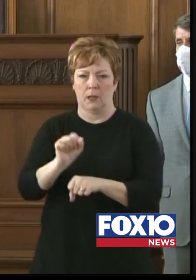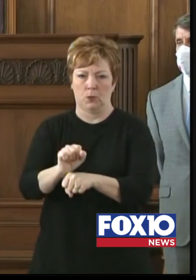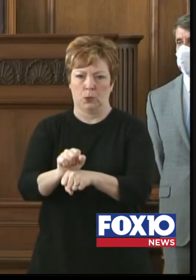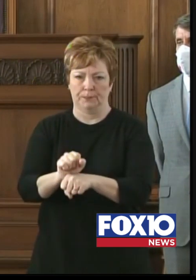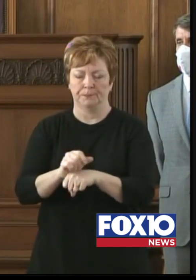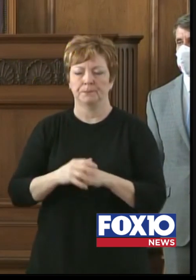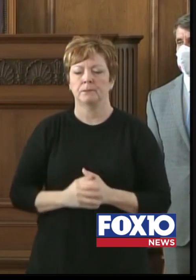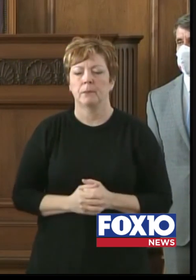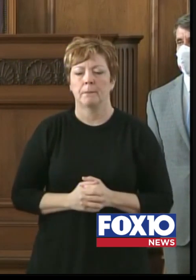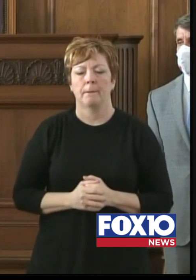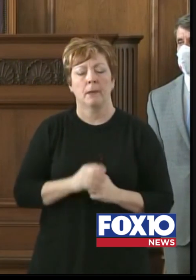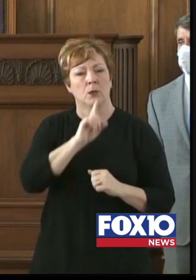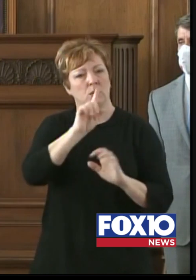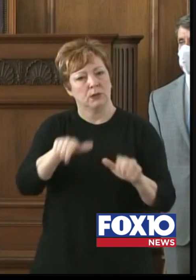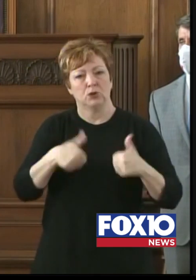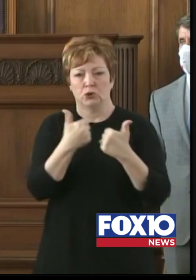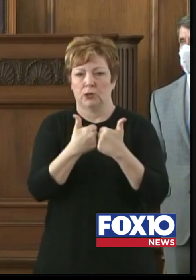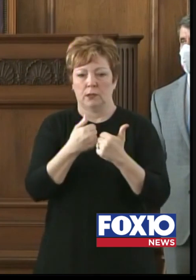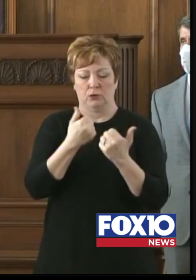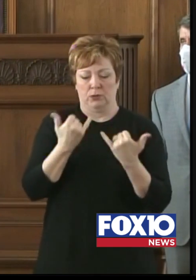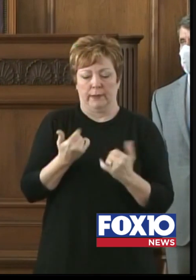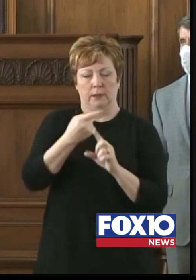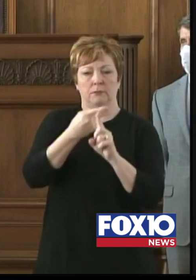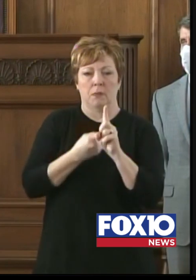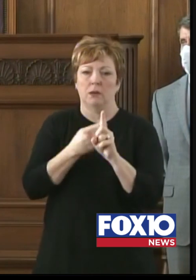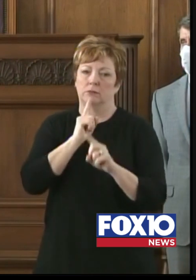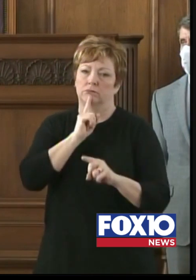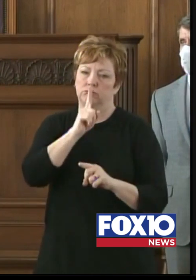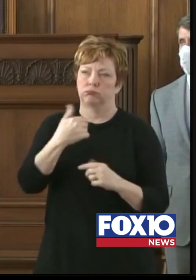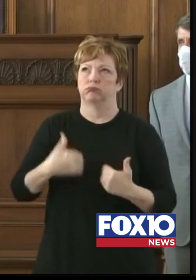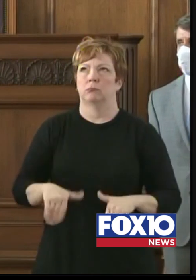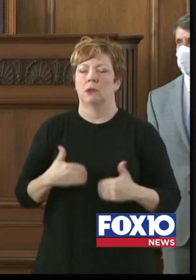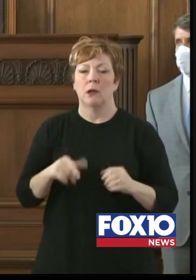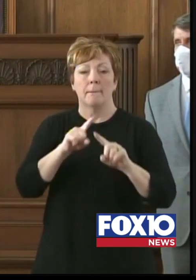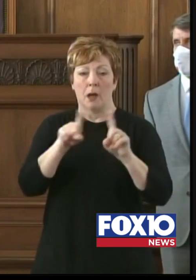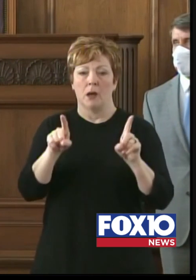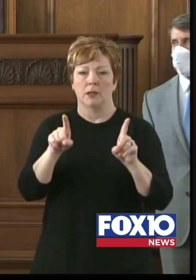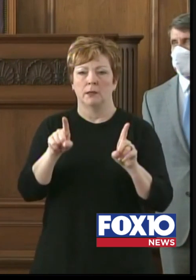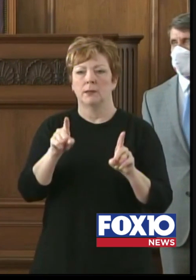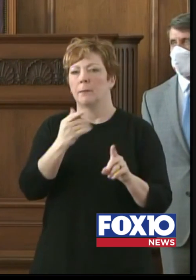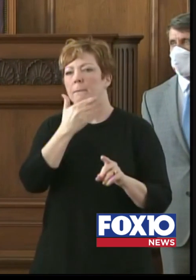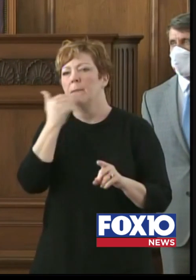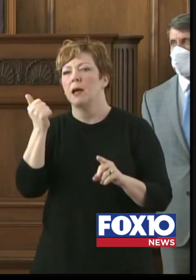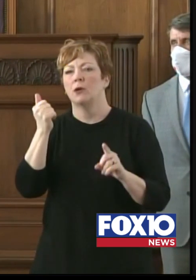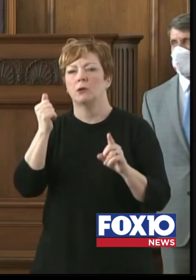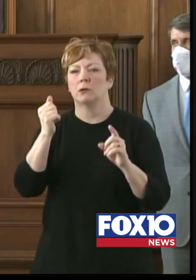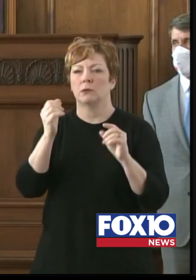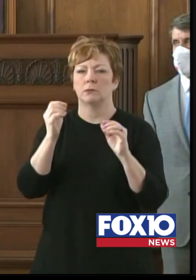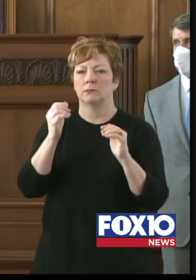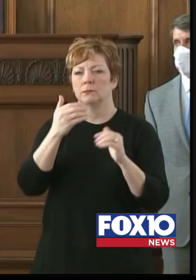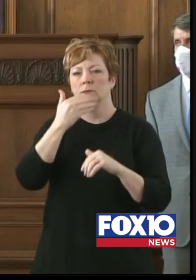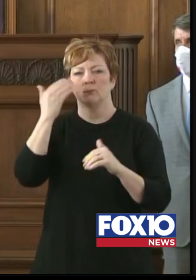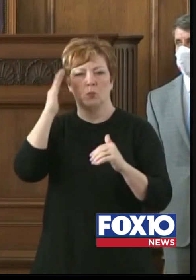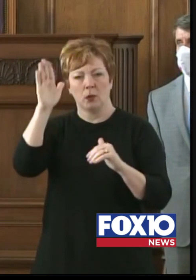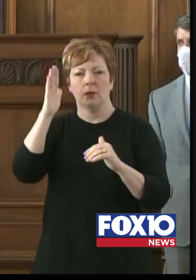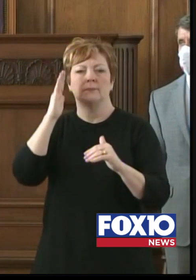It's certainly been a challenging month for sure. But better days are ahead of us. I'm sure of that.